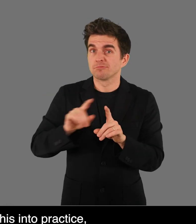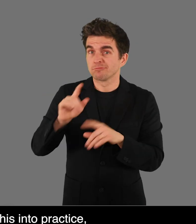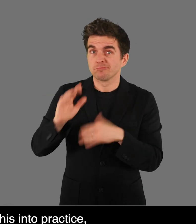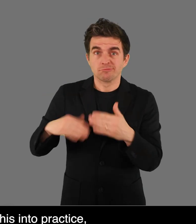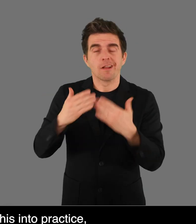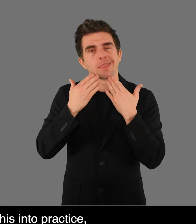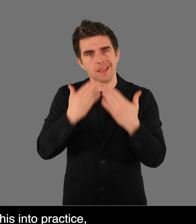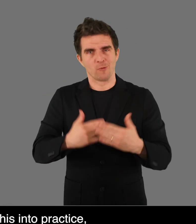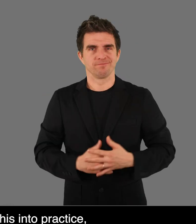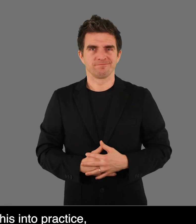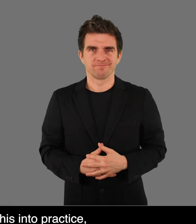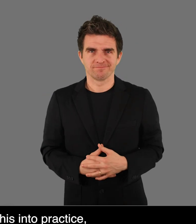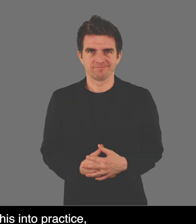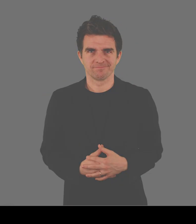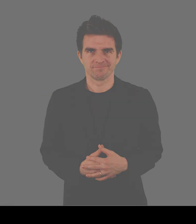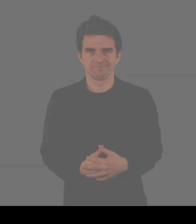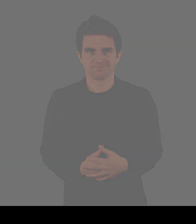your different Commonwealth countries. Thank you.